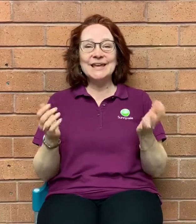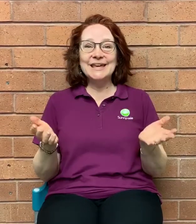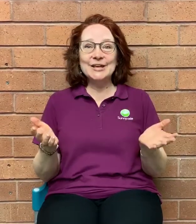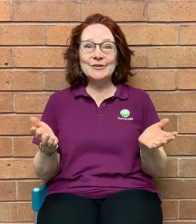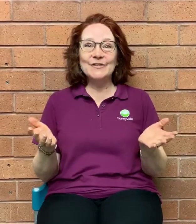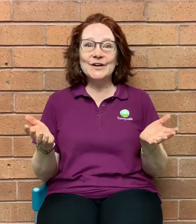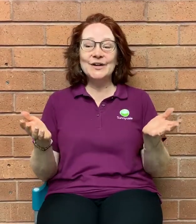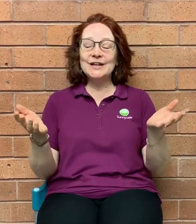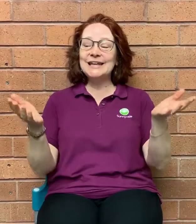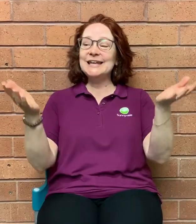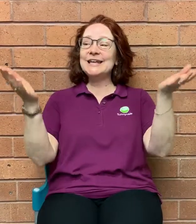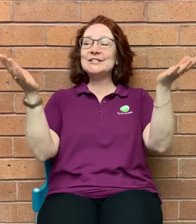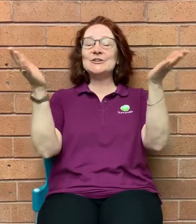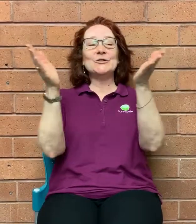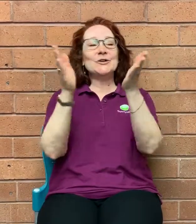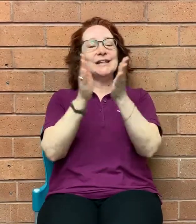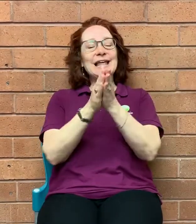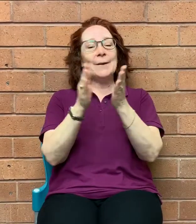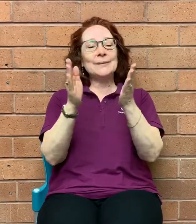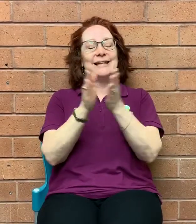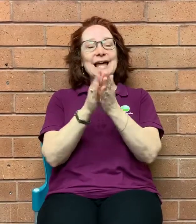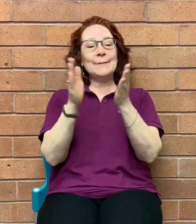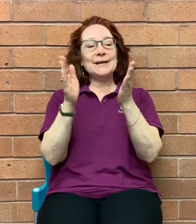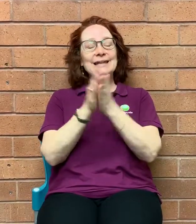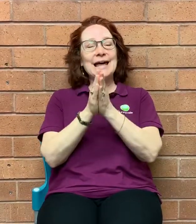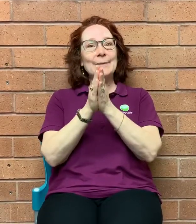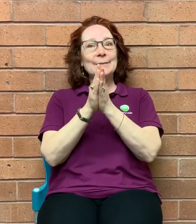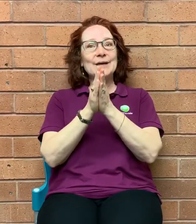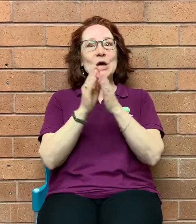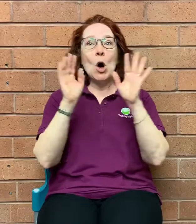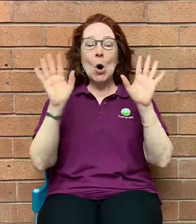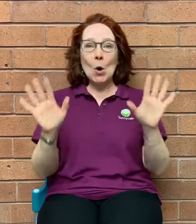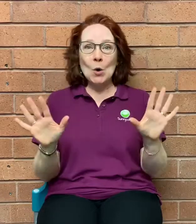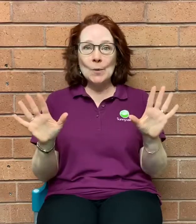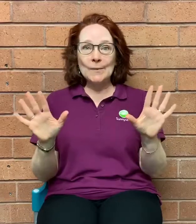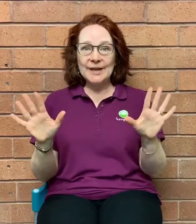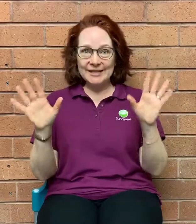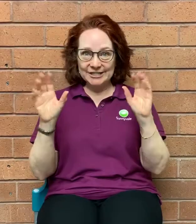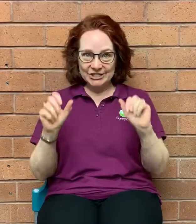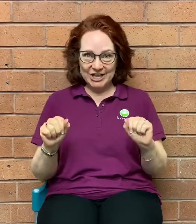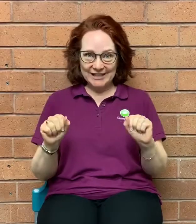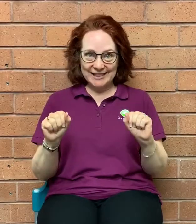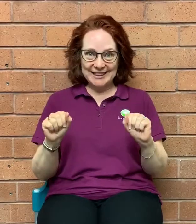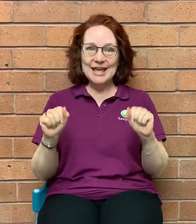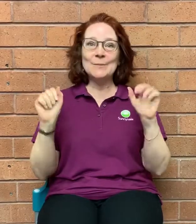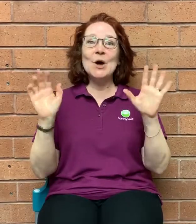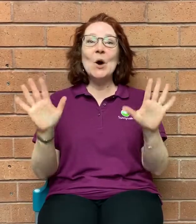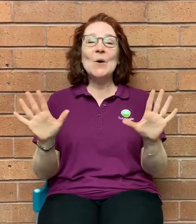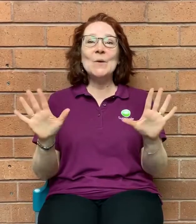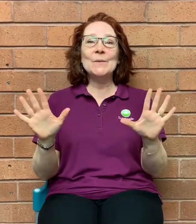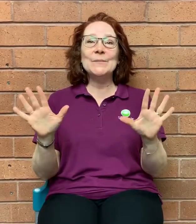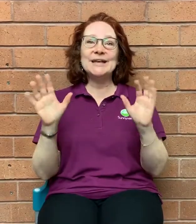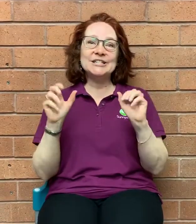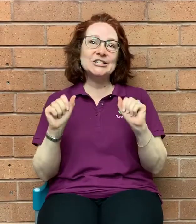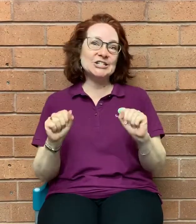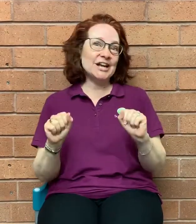Give a little clap, clap, clap. Open, shut them. Open, shut